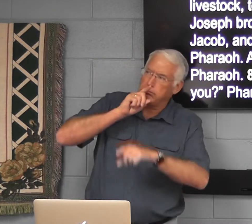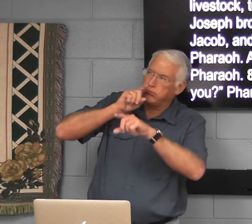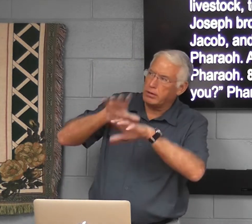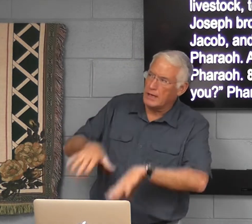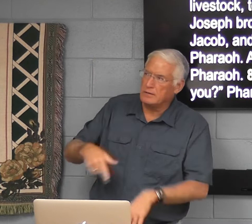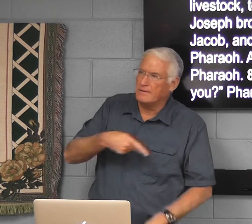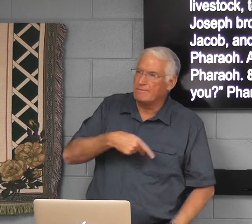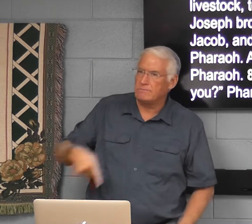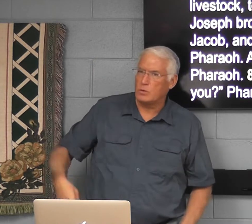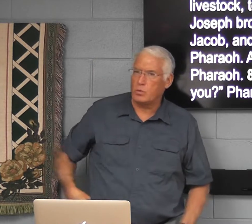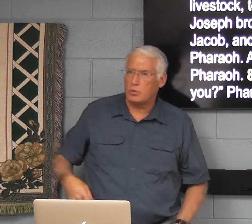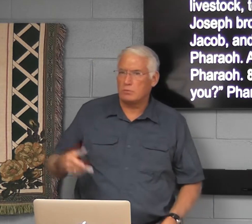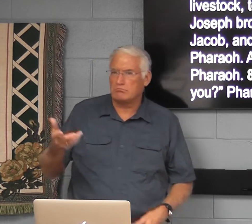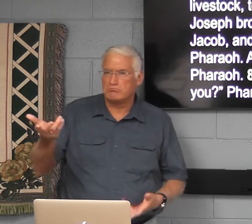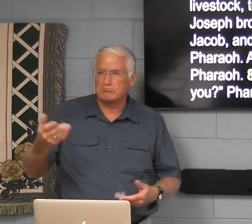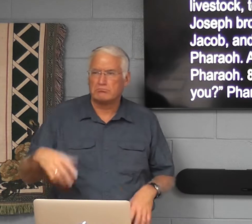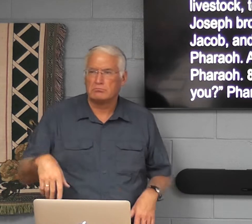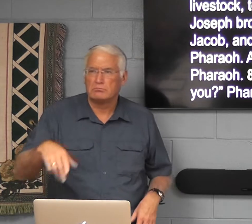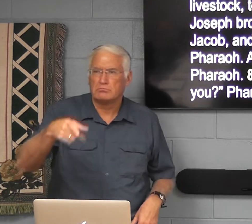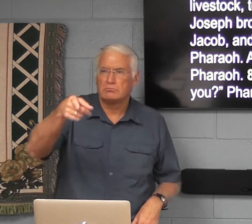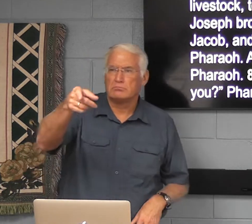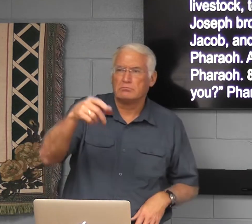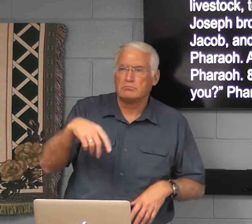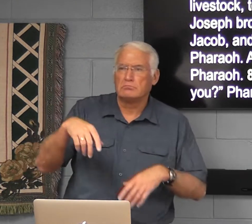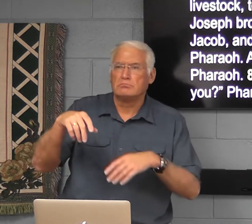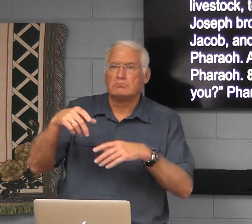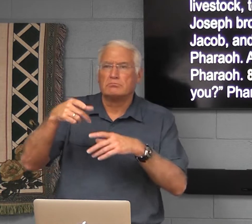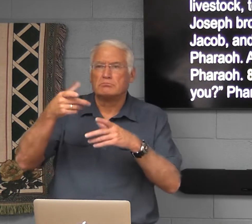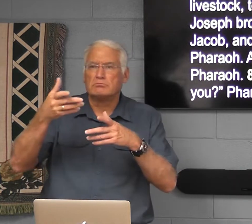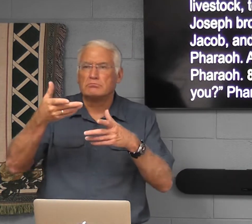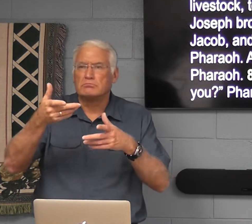And Jacob blessed the pharaohs. Blessed there was there.